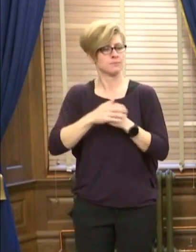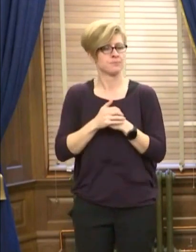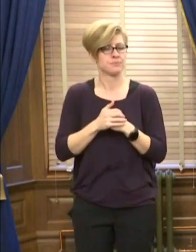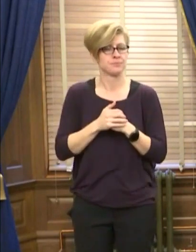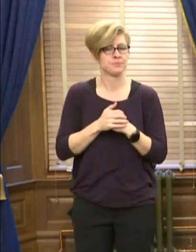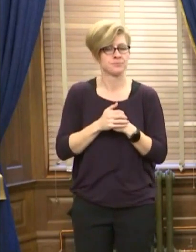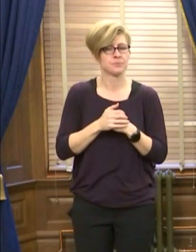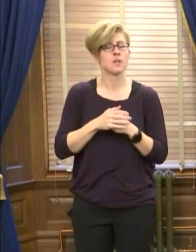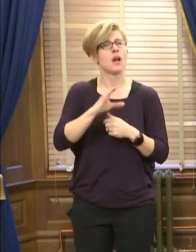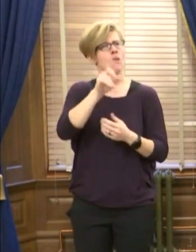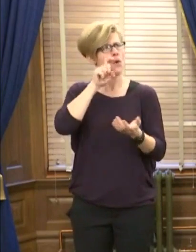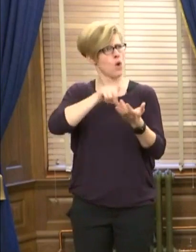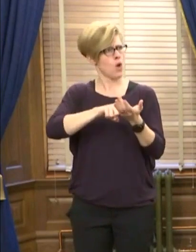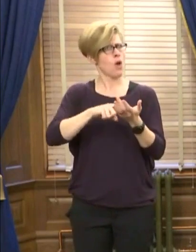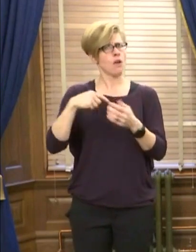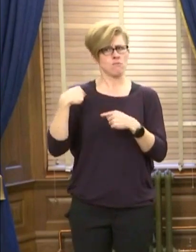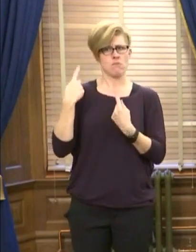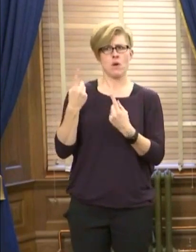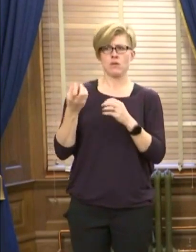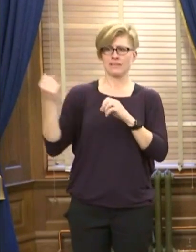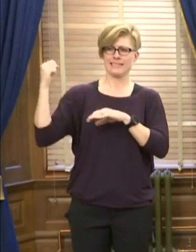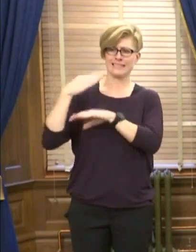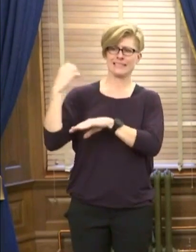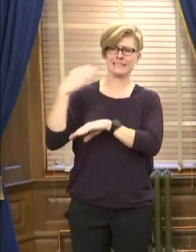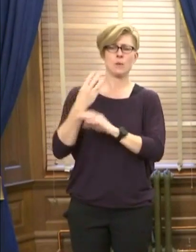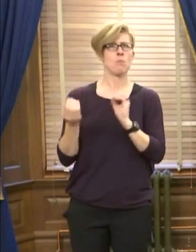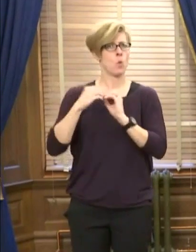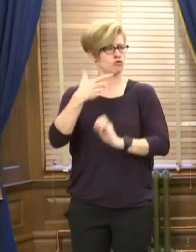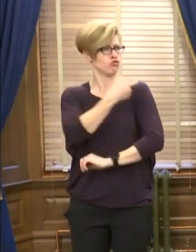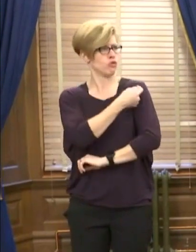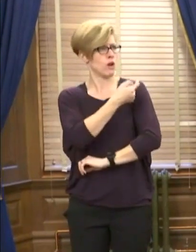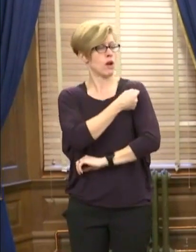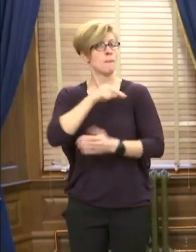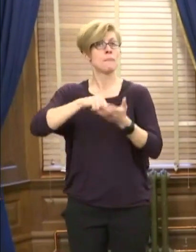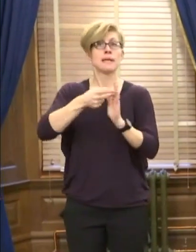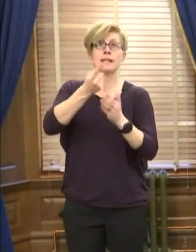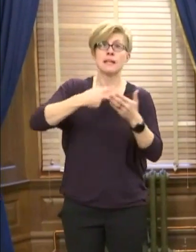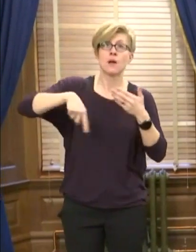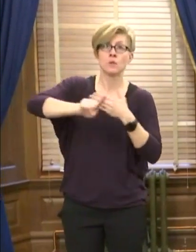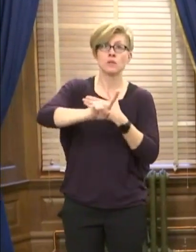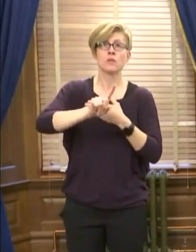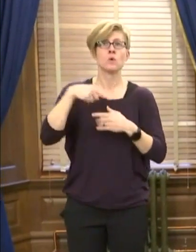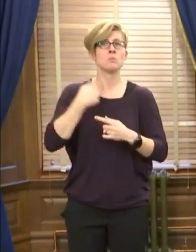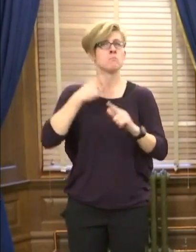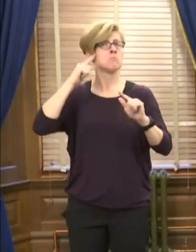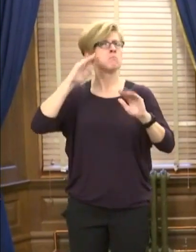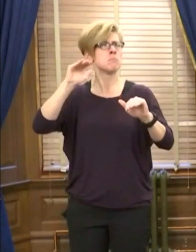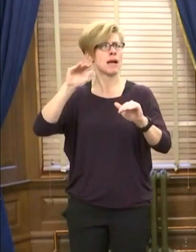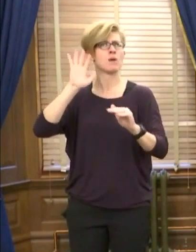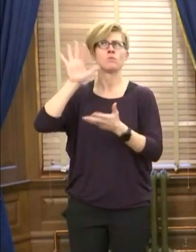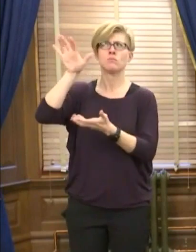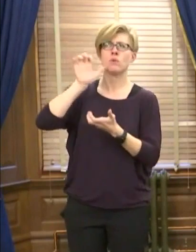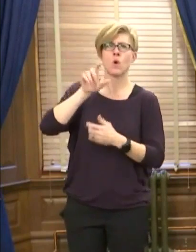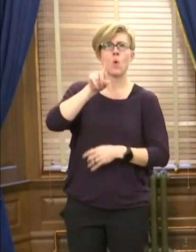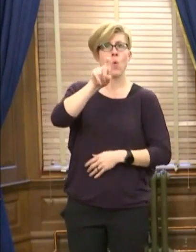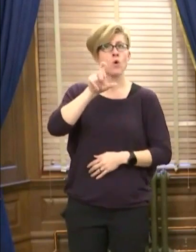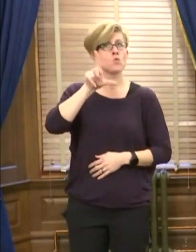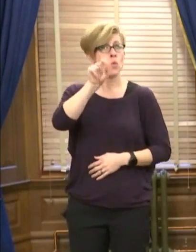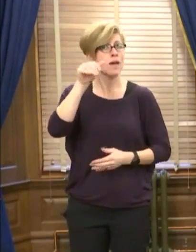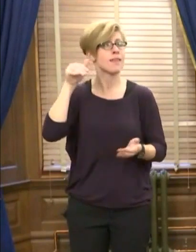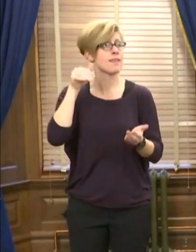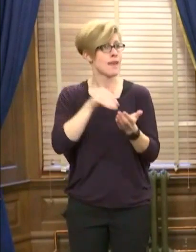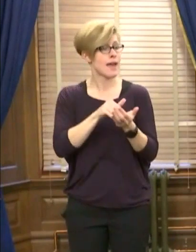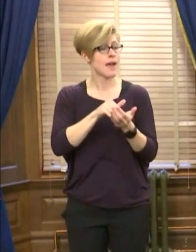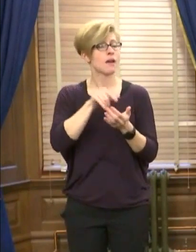is steadily increasing. Next week, Kansas is expected to receive approximately 120,000